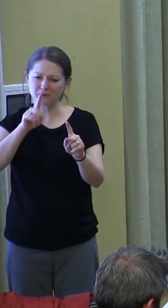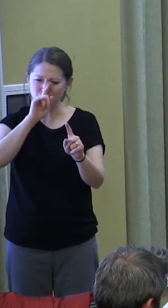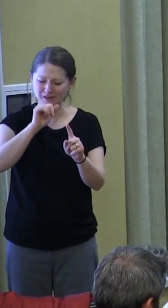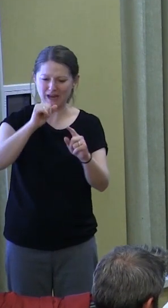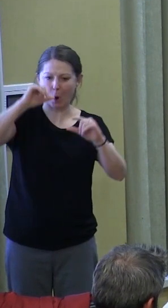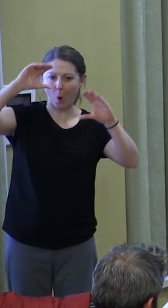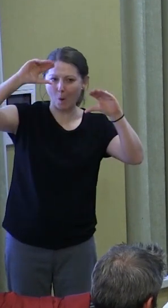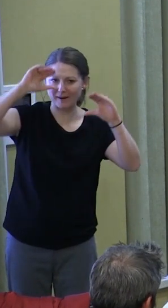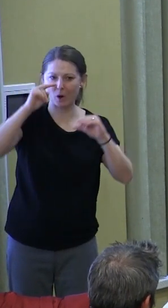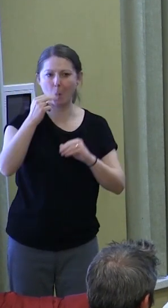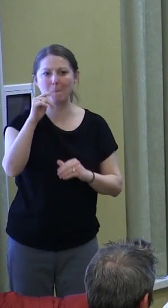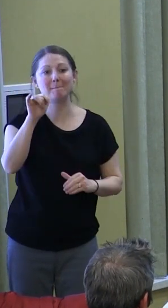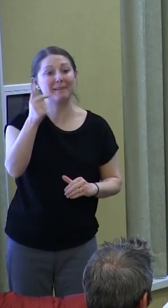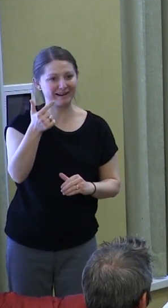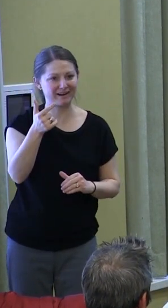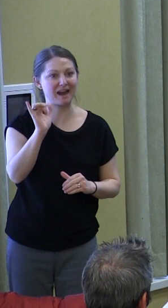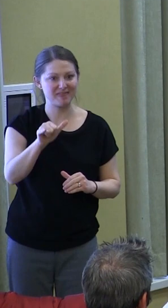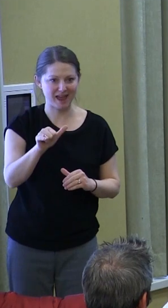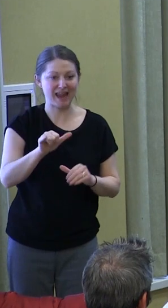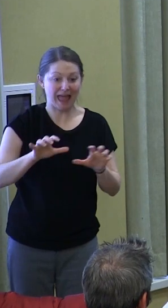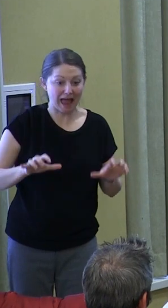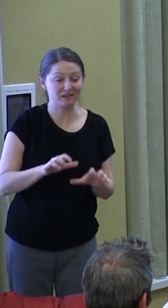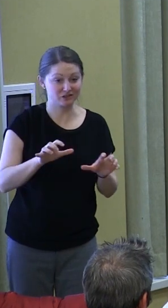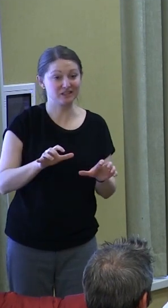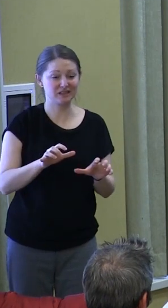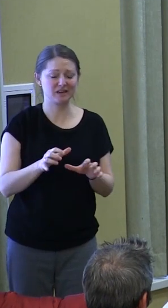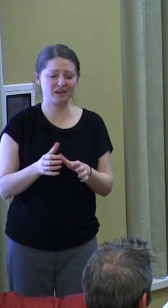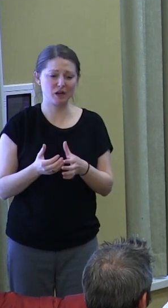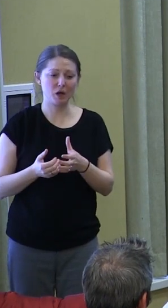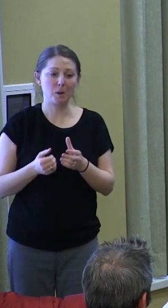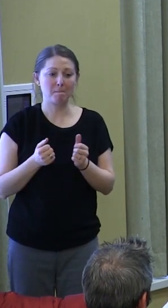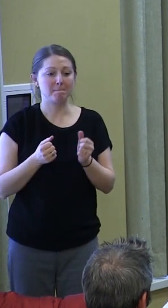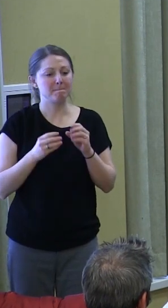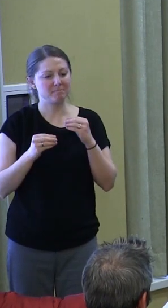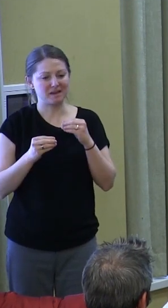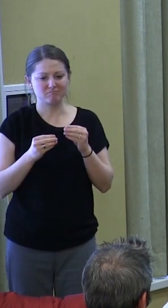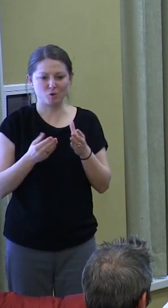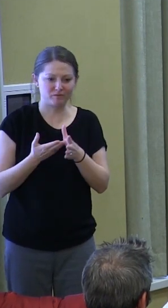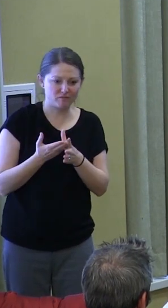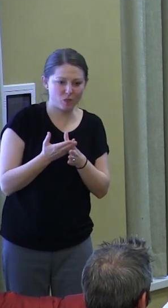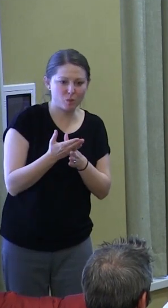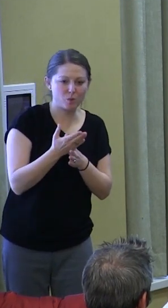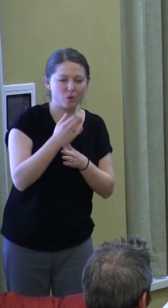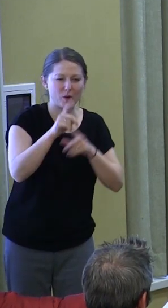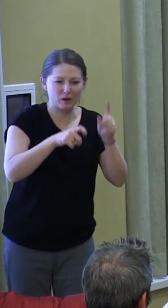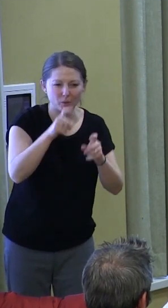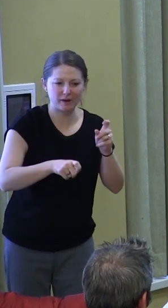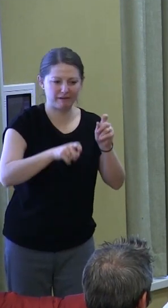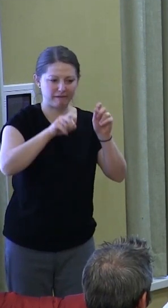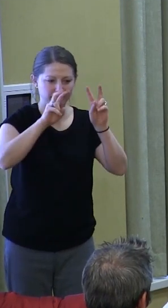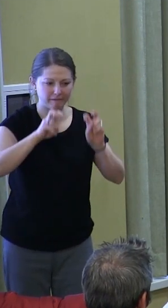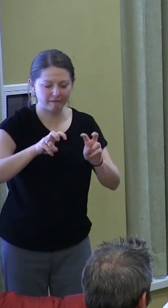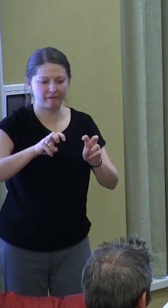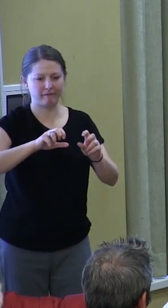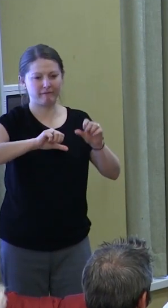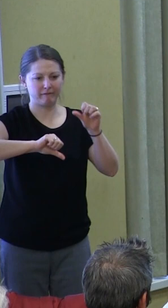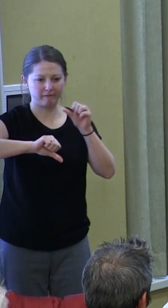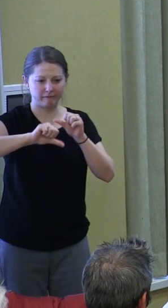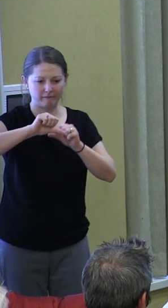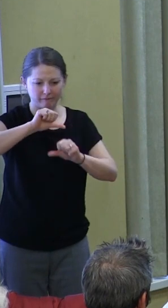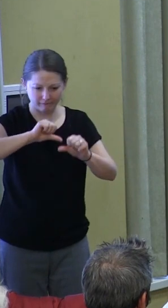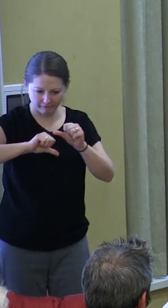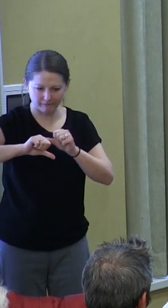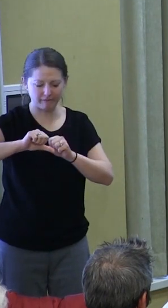hoping that moves us forward through inquiry, through experimentation as we pursue that kind of complicated